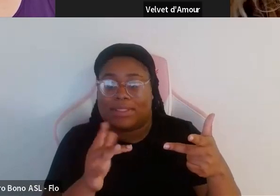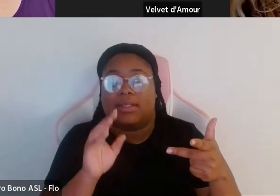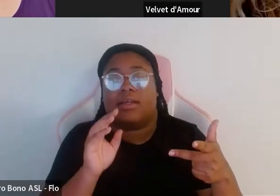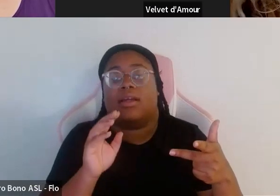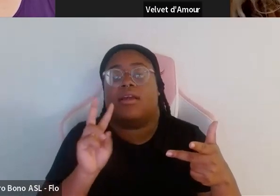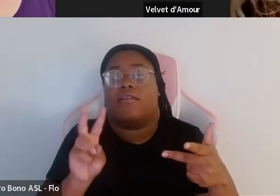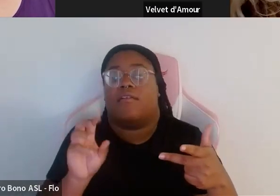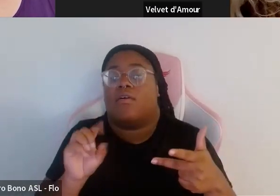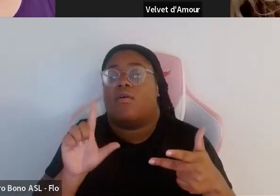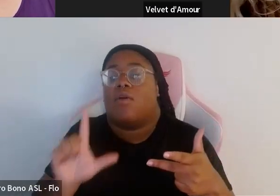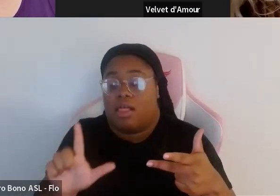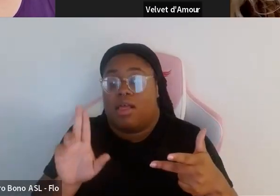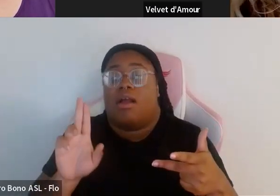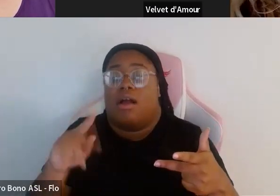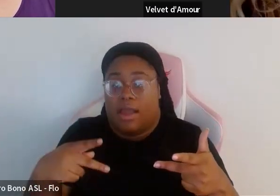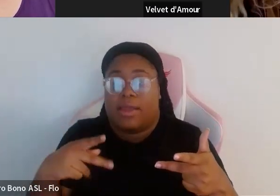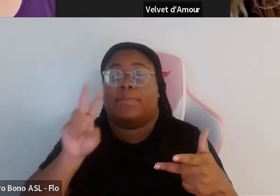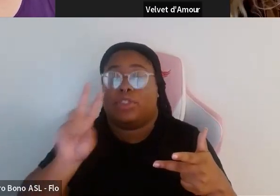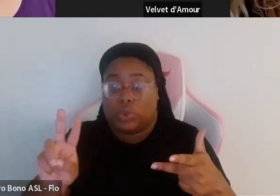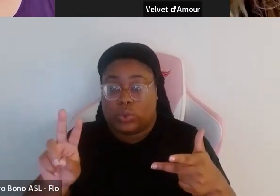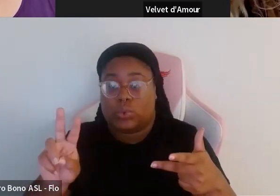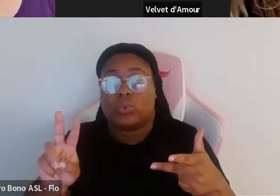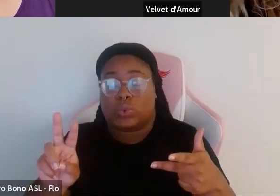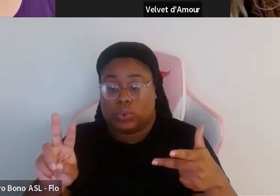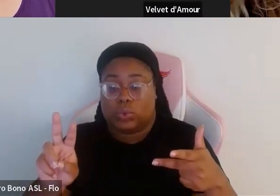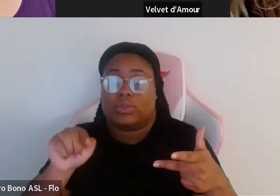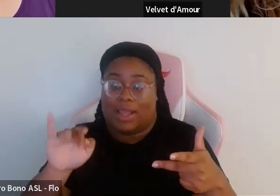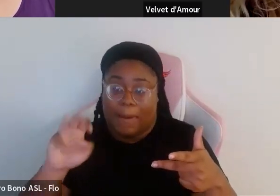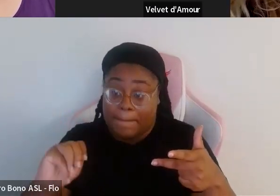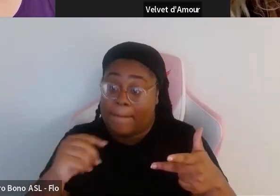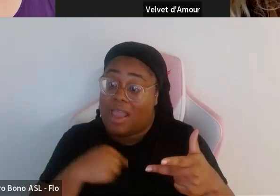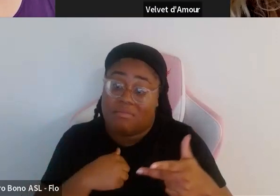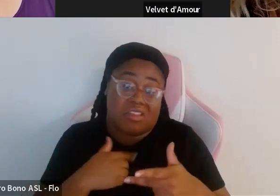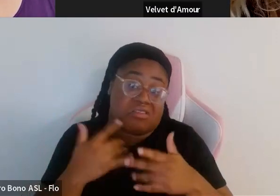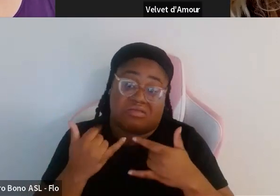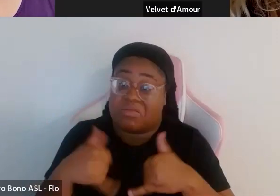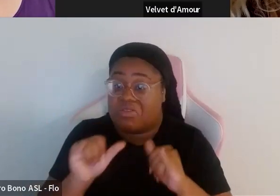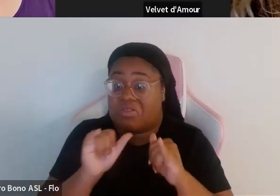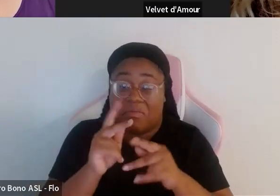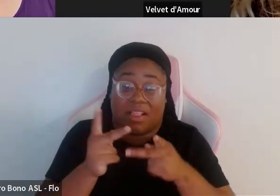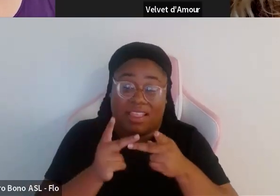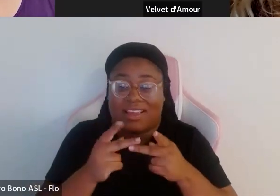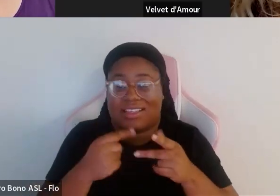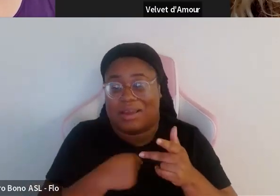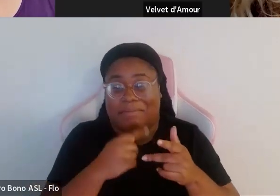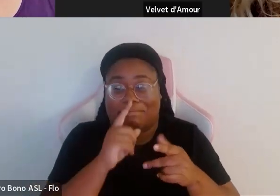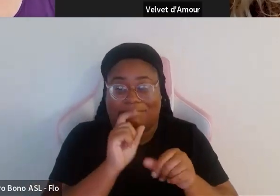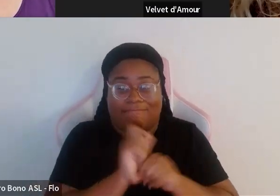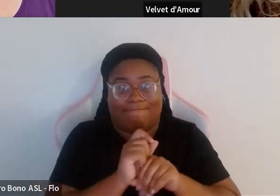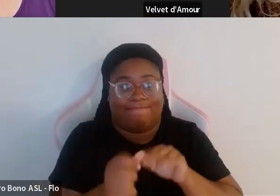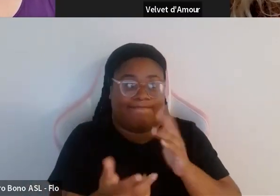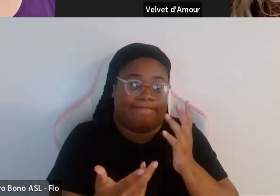just the number two.com and um you know i'm all in all the typical places even though i'm shadow abandoned all of them